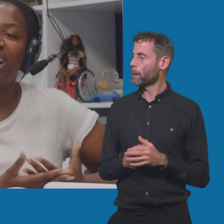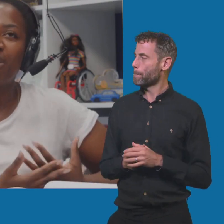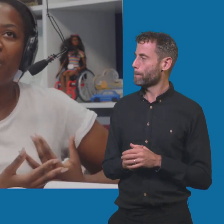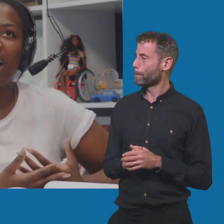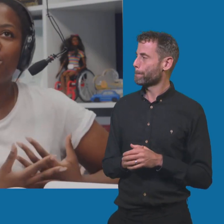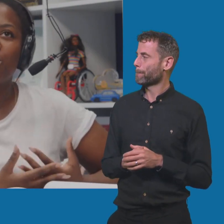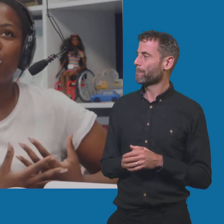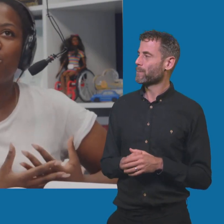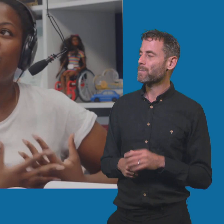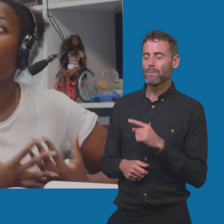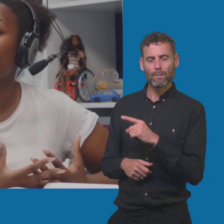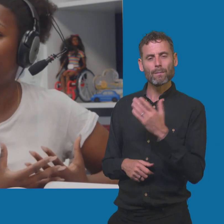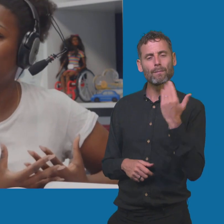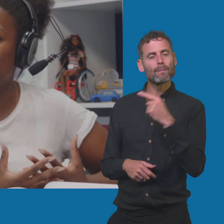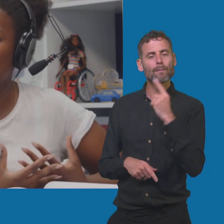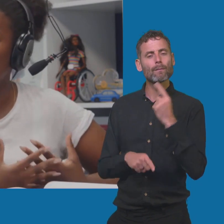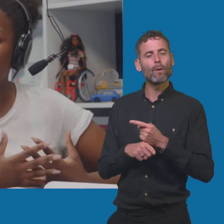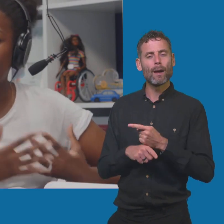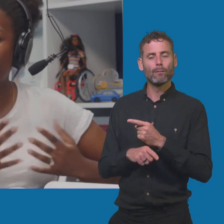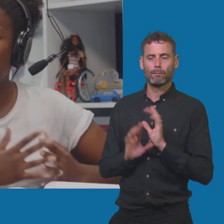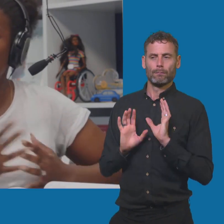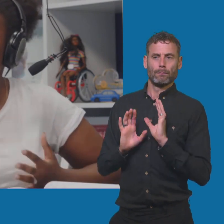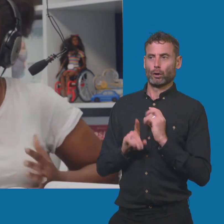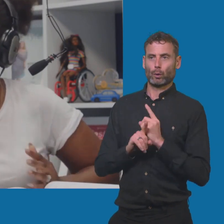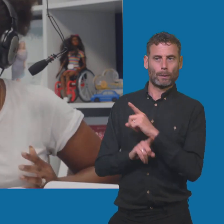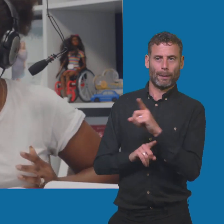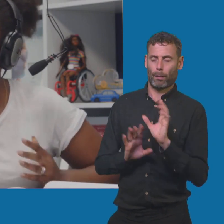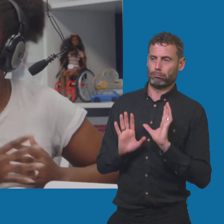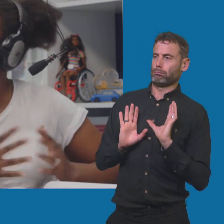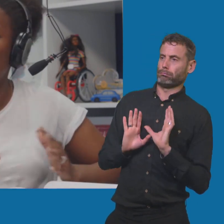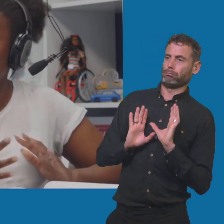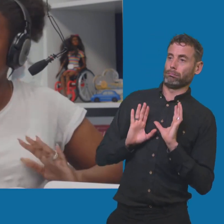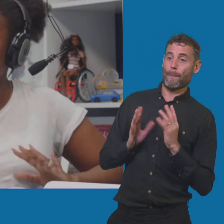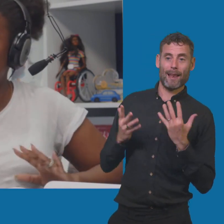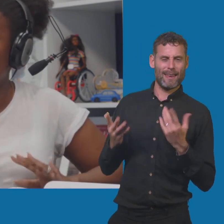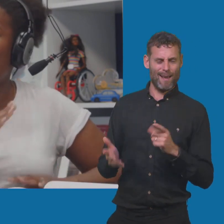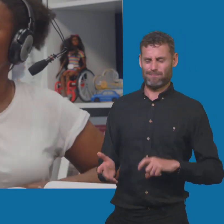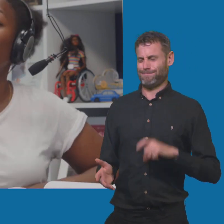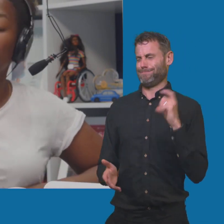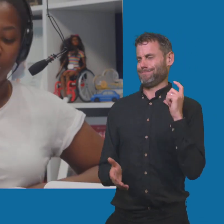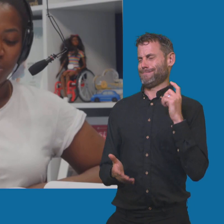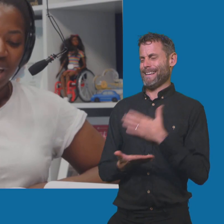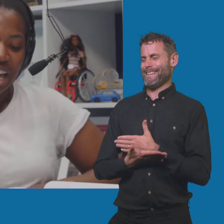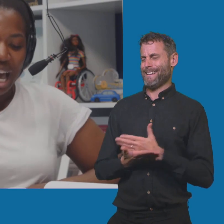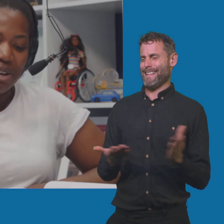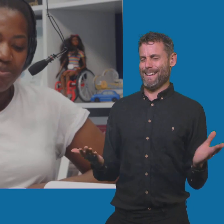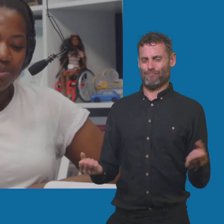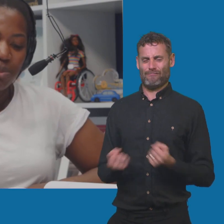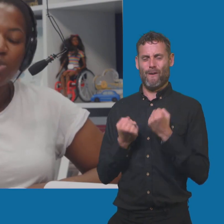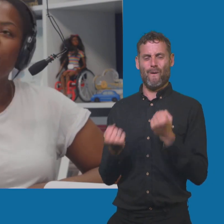earlier about how you sort of used to isolate yourself but obviously fast forward to today like your confidence just seems astronomical. Would you